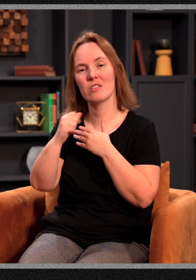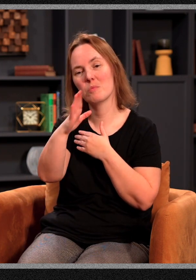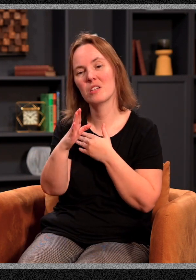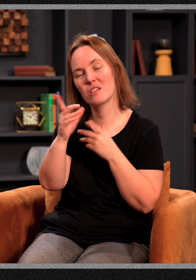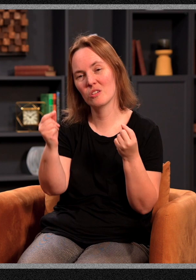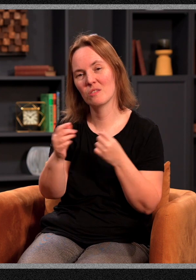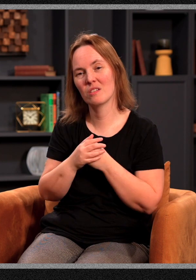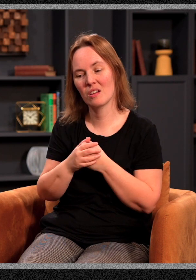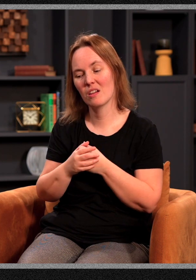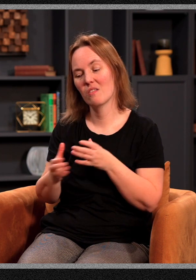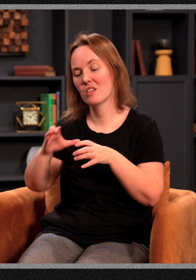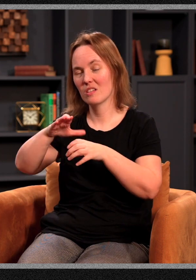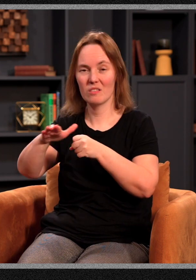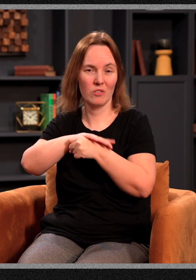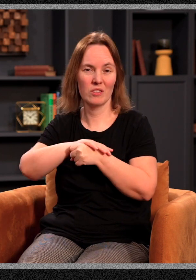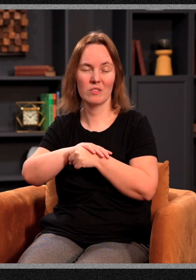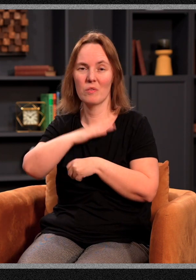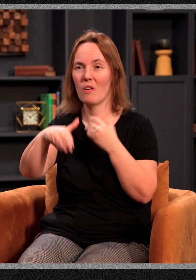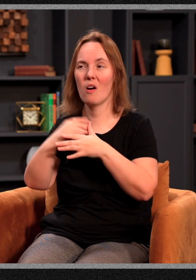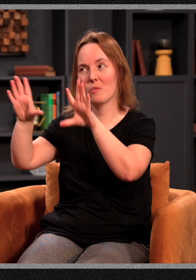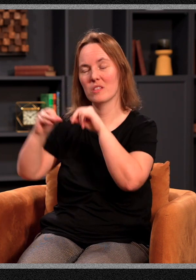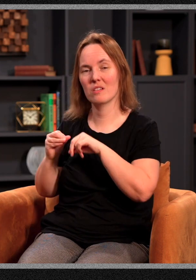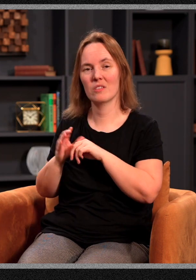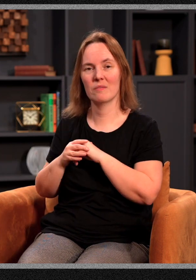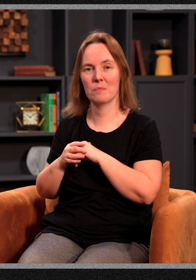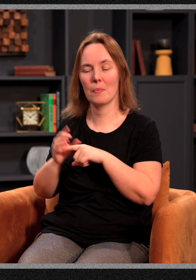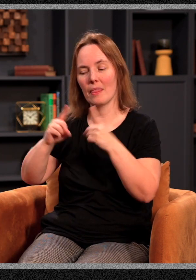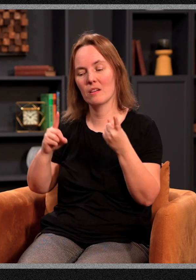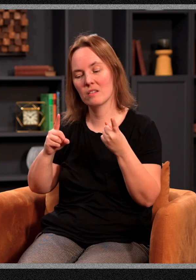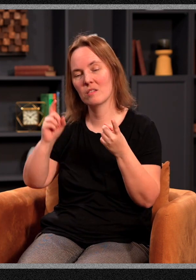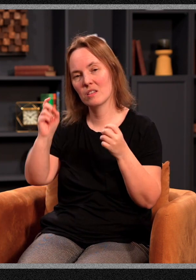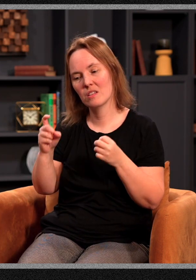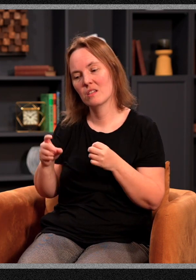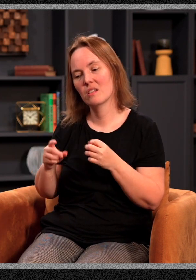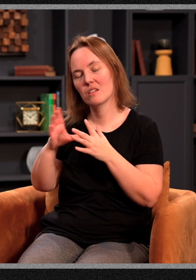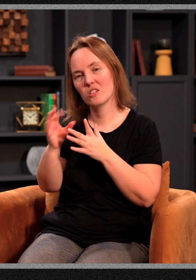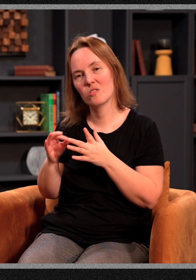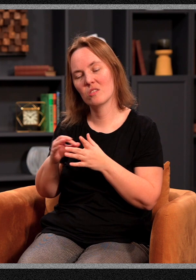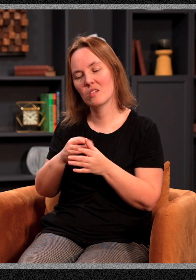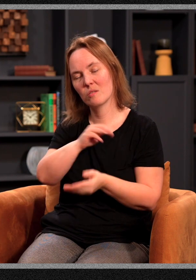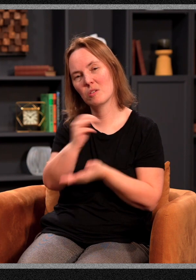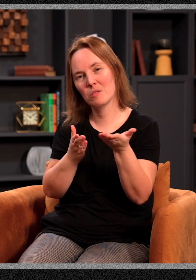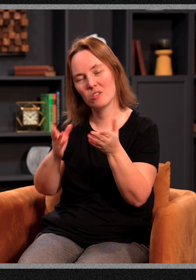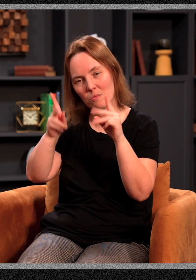Out of his fullness, we have all received. But we have to choose to be a ministering person. Right?